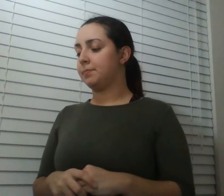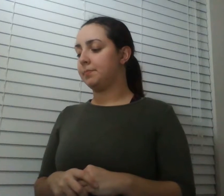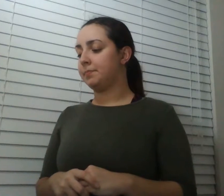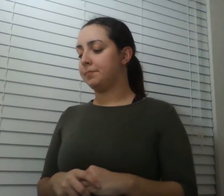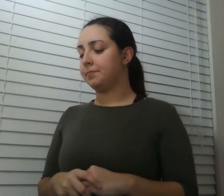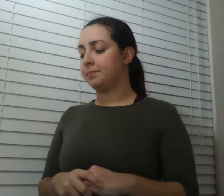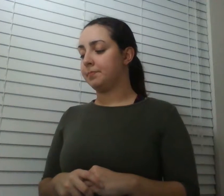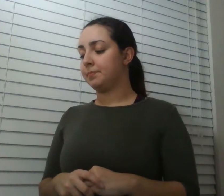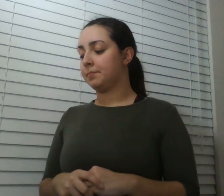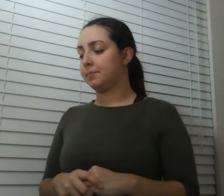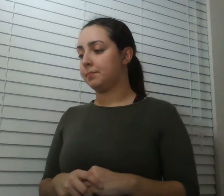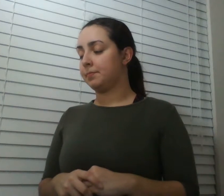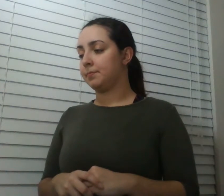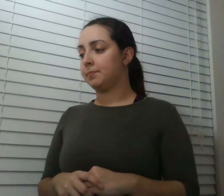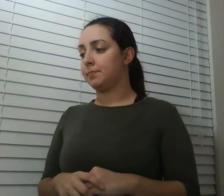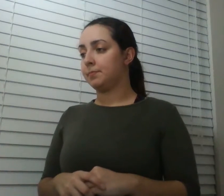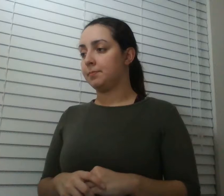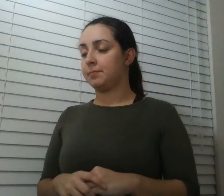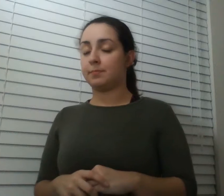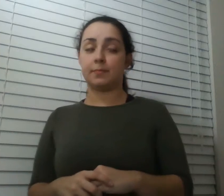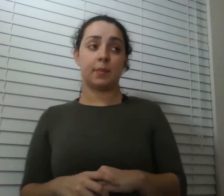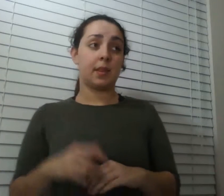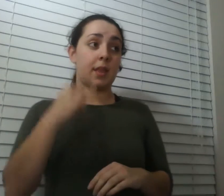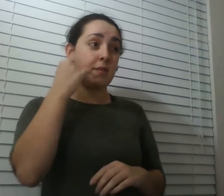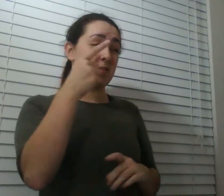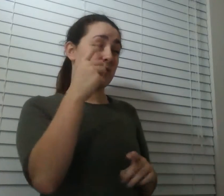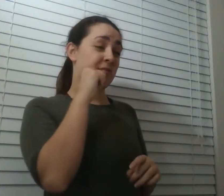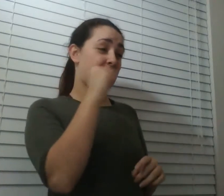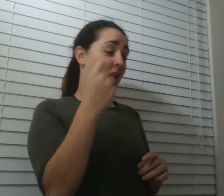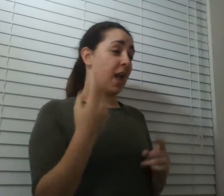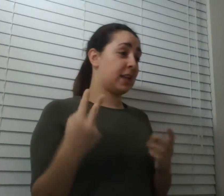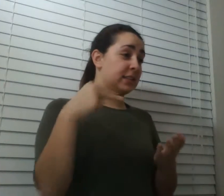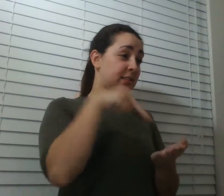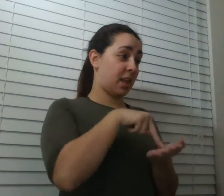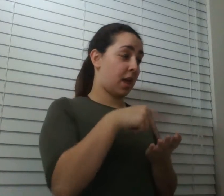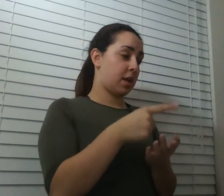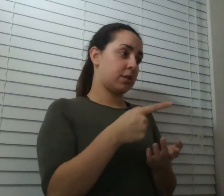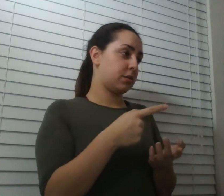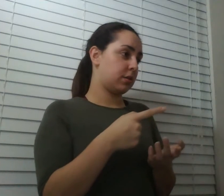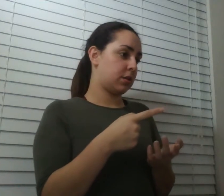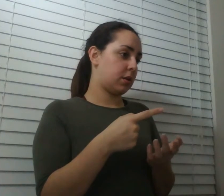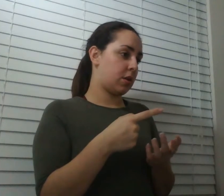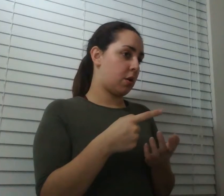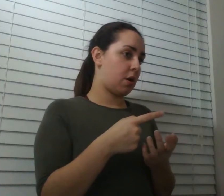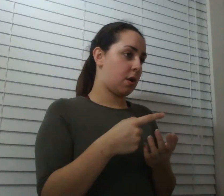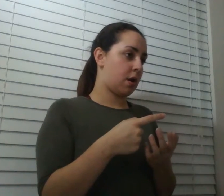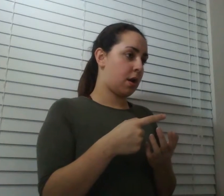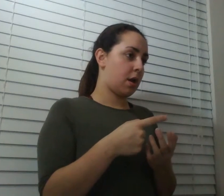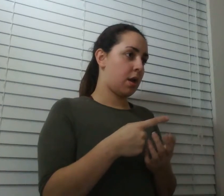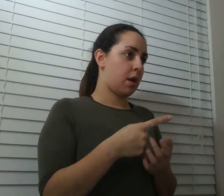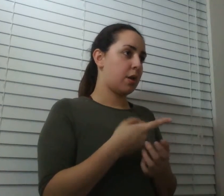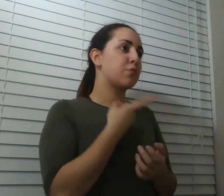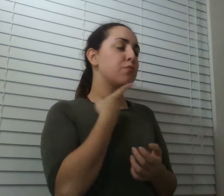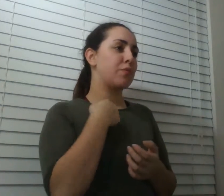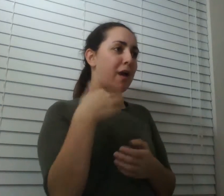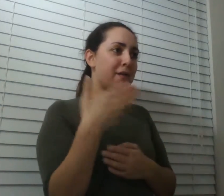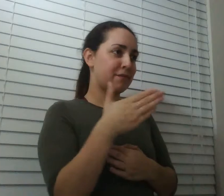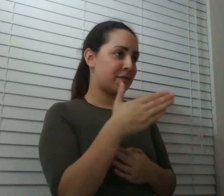if you don't stand you know because you'll fall for anything right right right it's great you know what hey and i know it's a